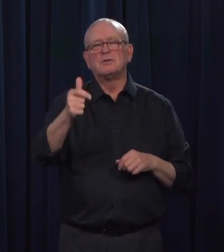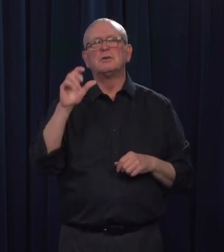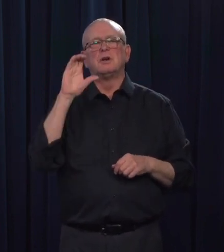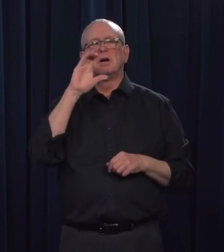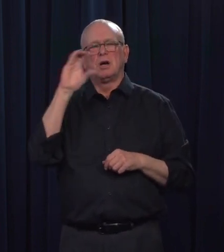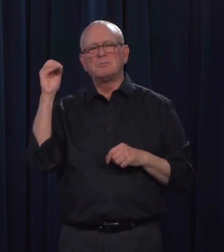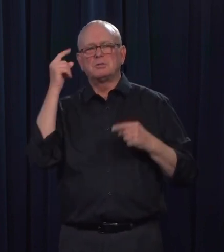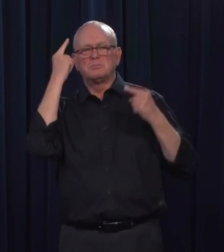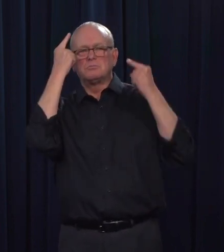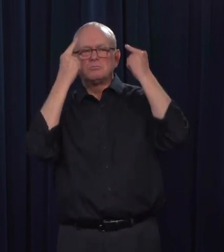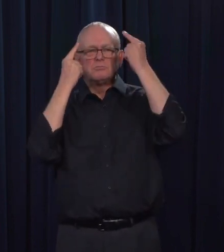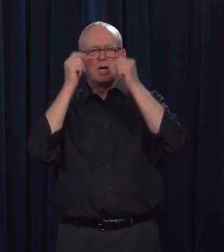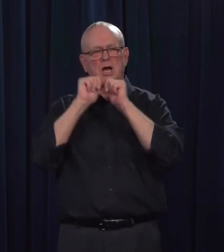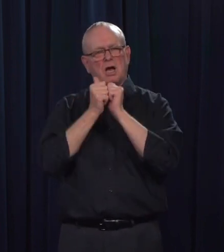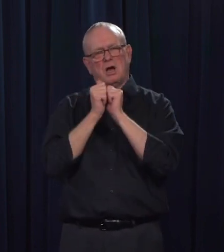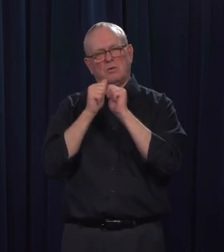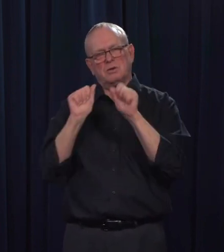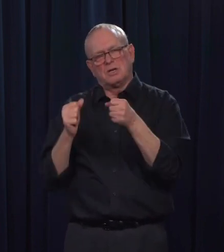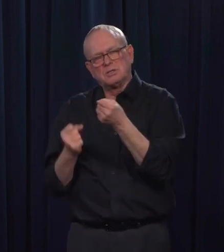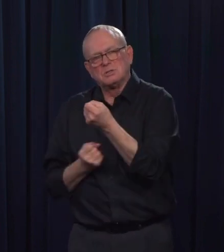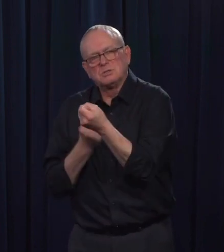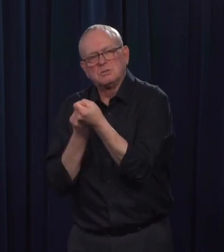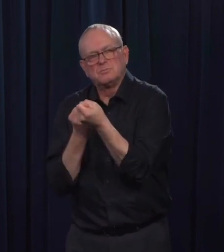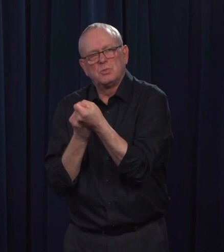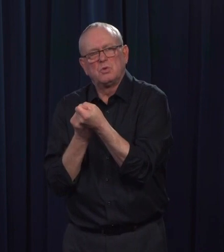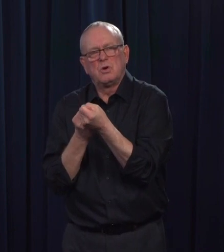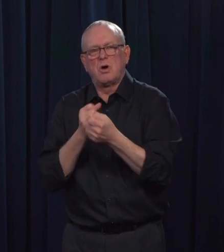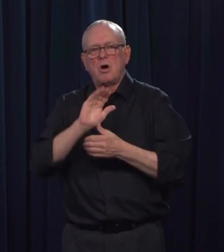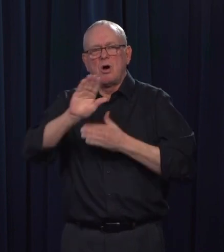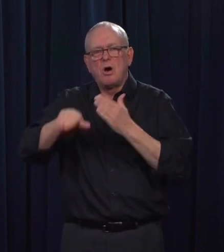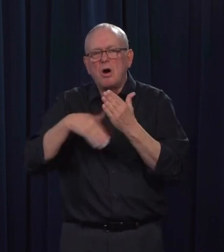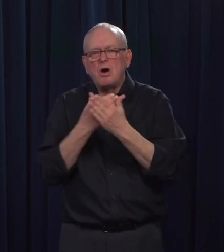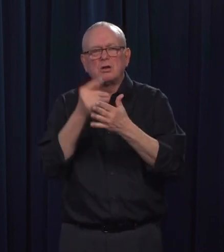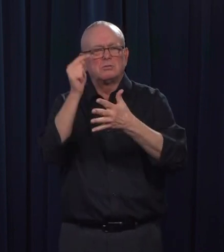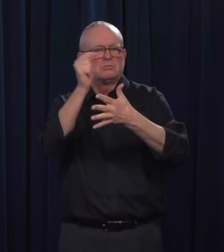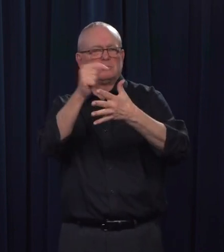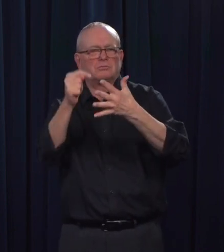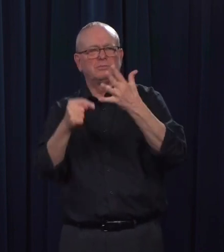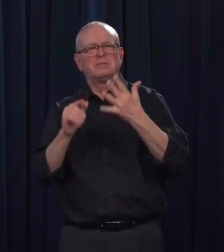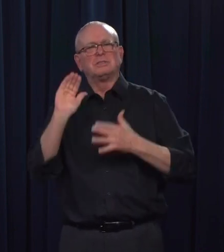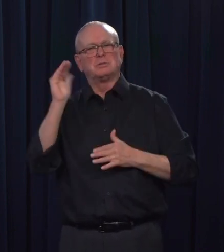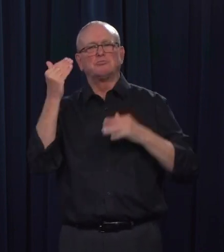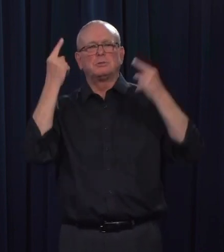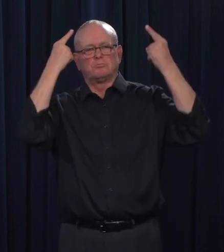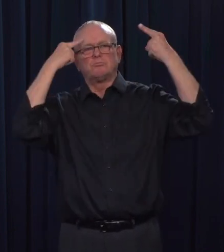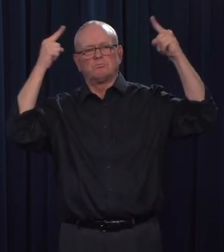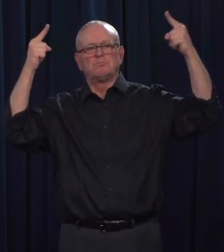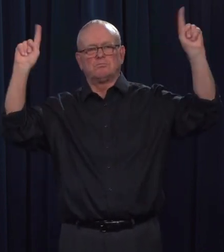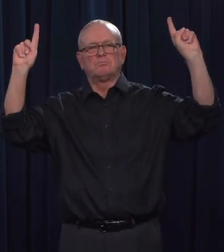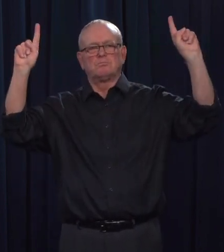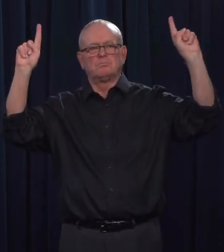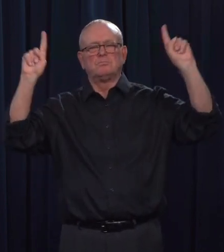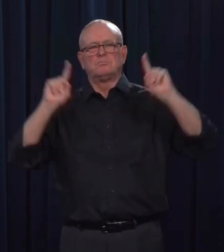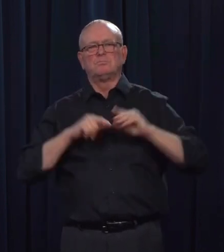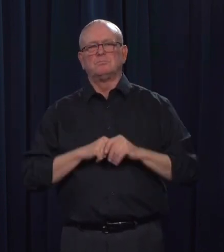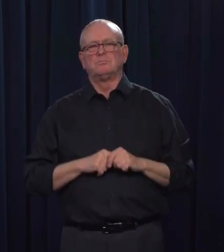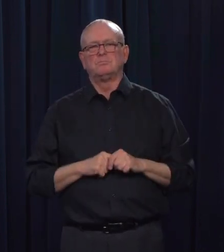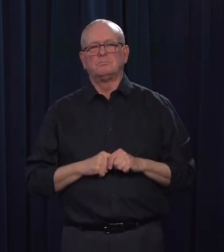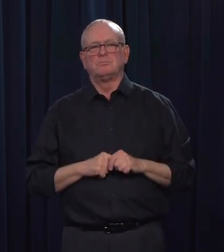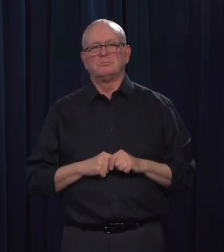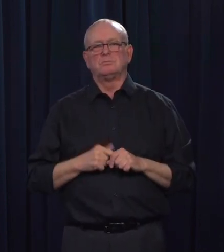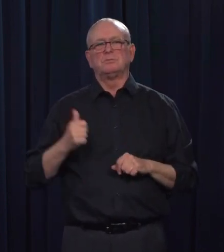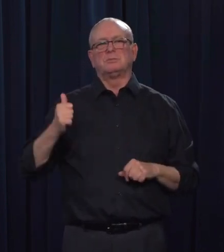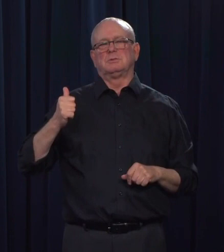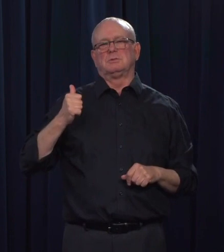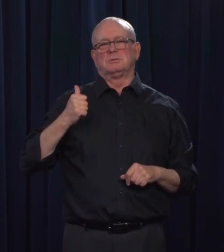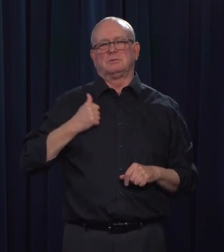to keep trucking lines open are working so far. Canada has garnered exemptions for commercial carriers involved in Canada-U.S.